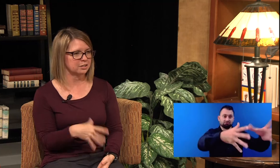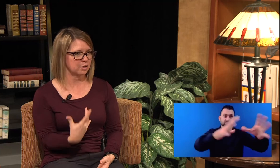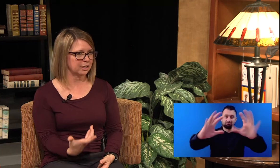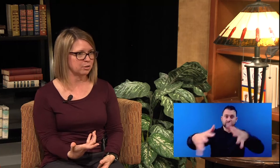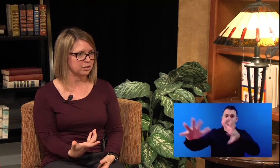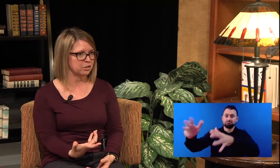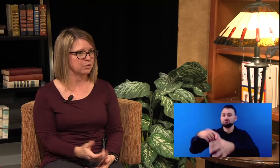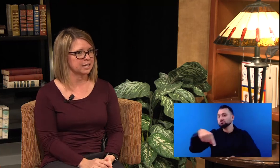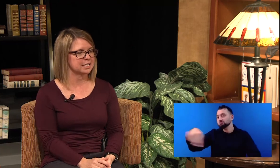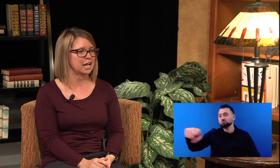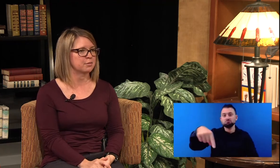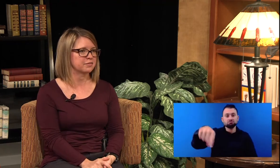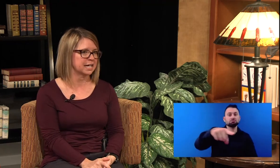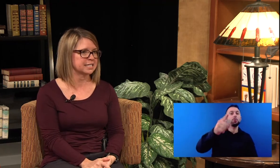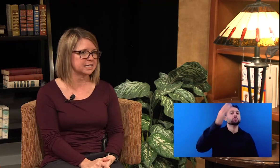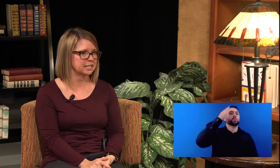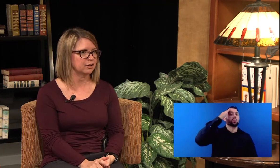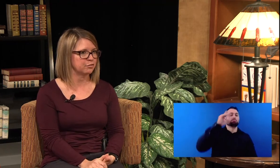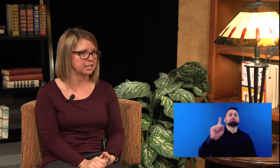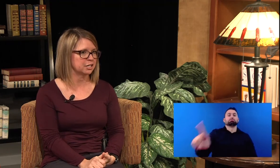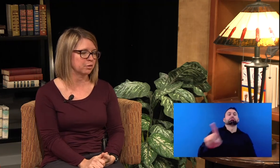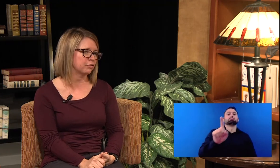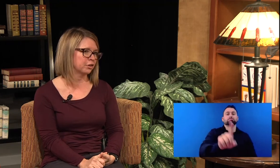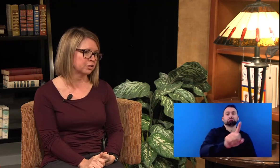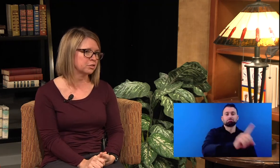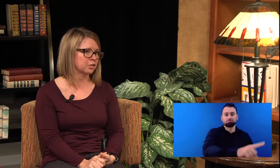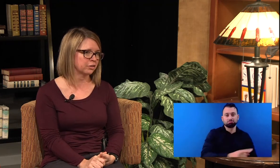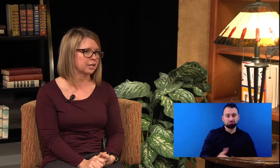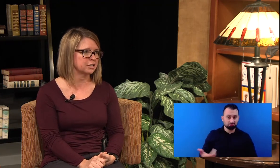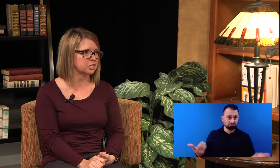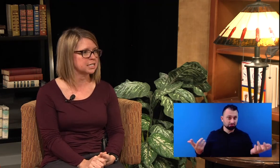directly with you at time of testing if we need to refer you to another agency.